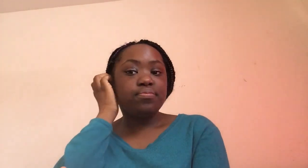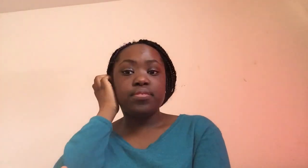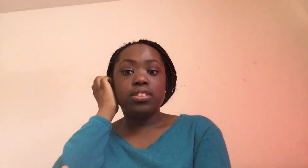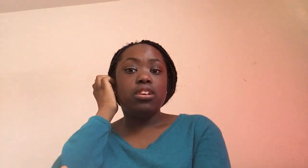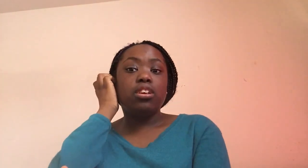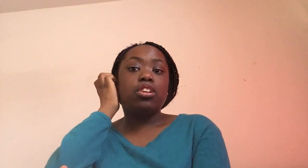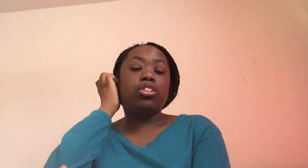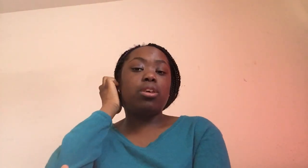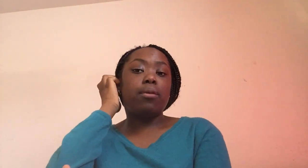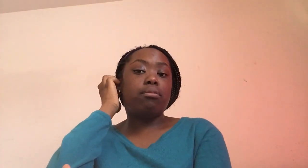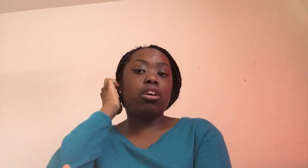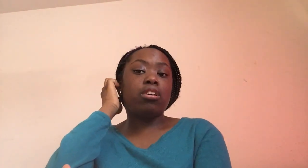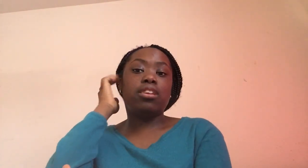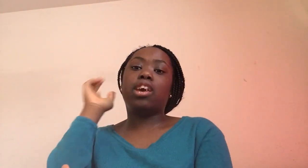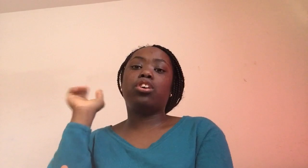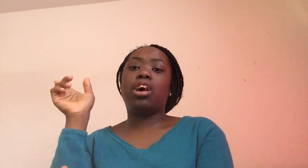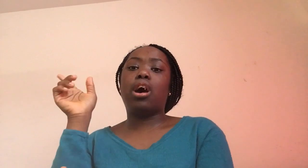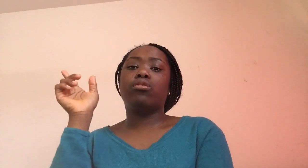So I'm gonna take shower.